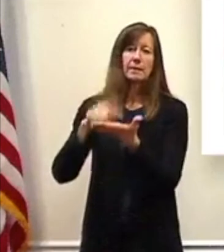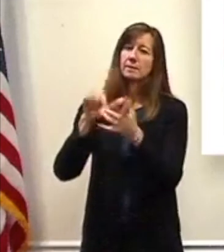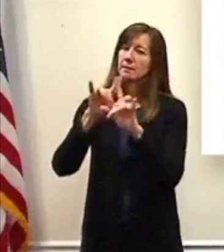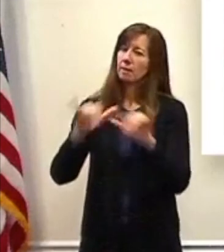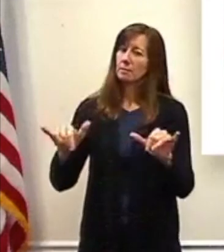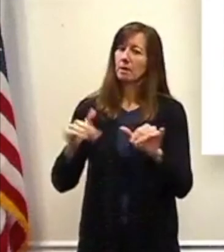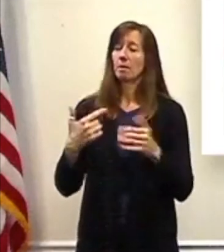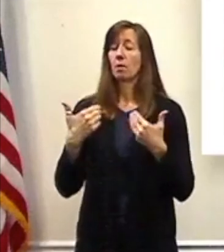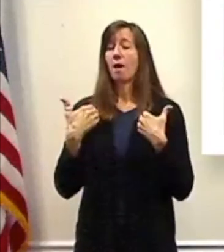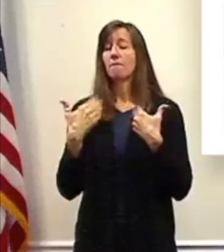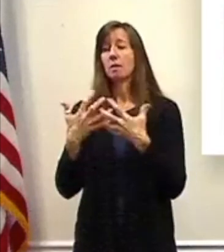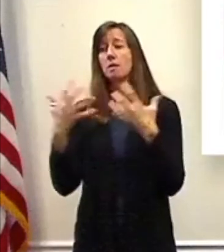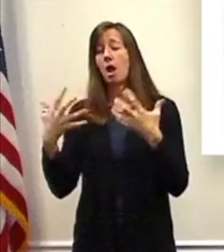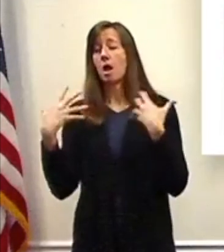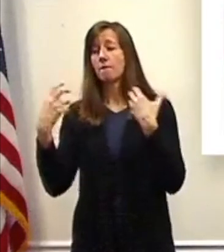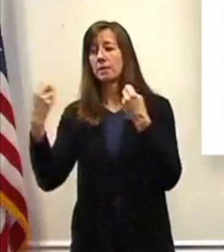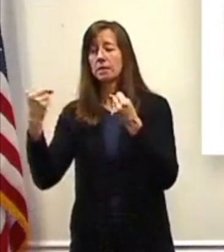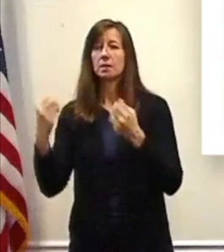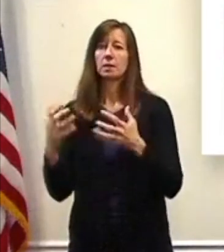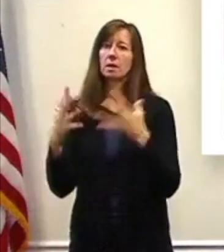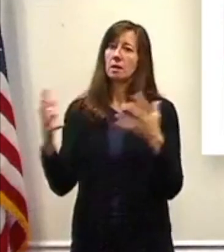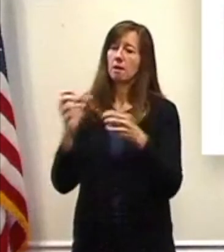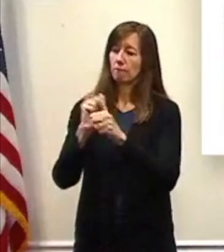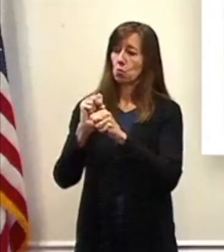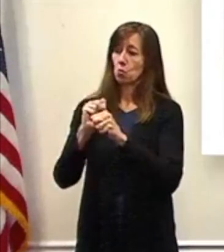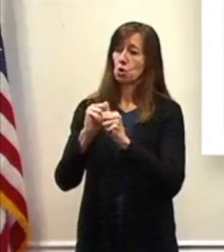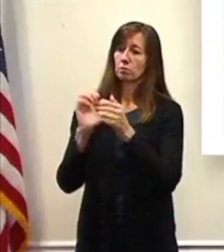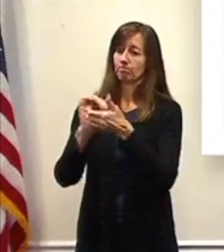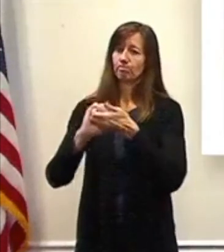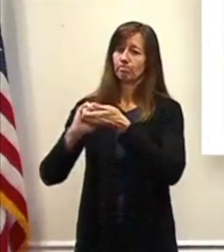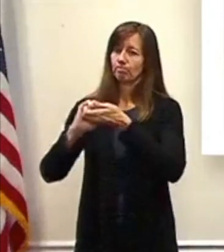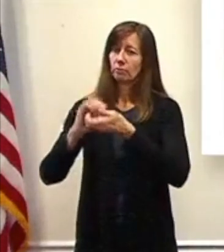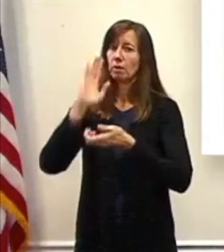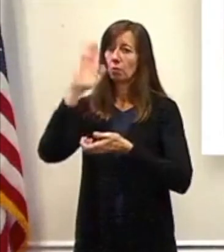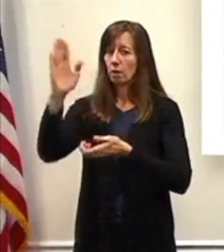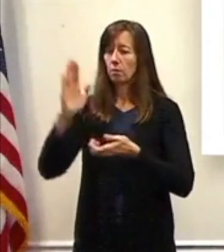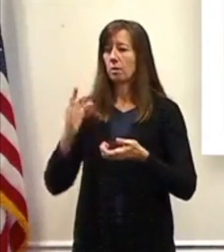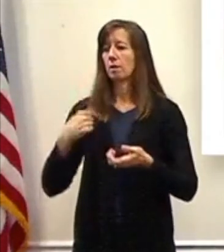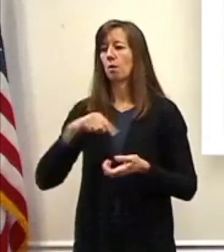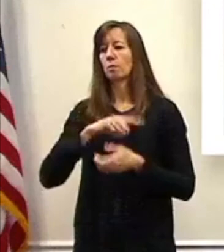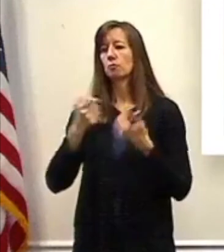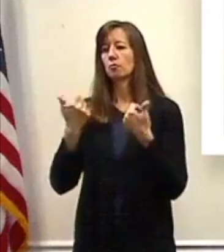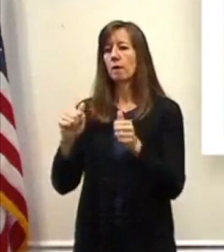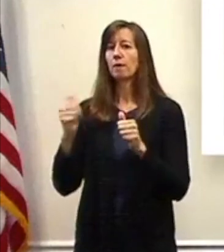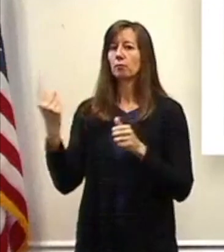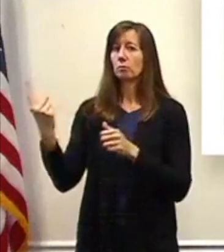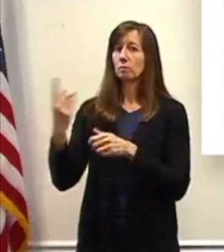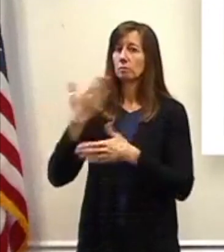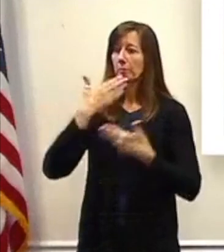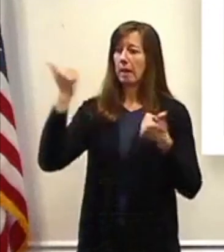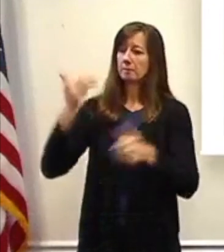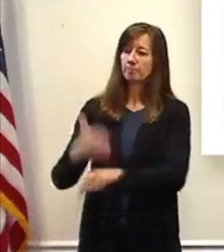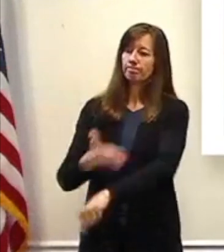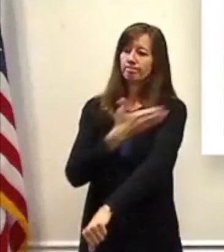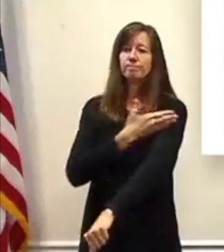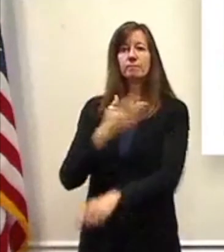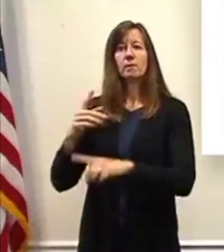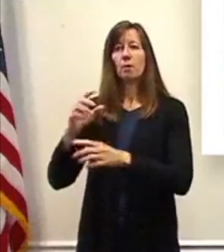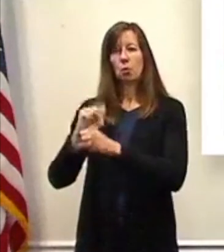and that we've got a lot of work together as a community. And frankly, we are always at our best when we are working together. So